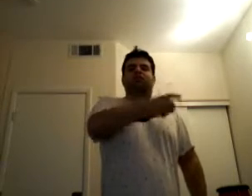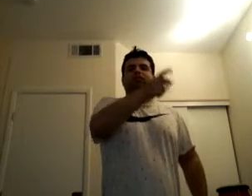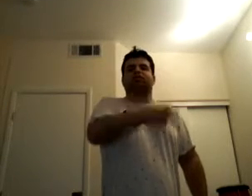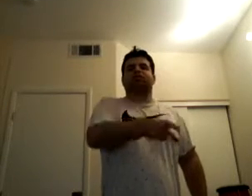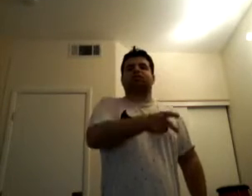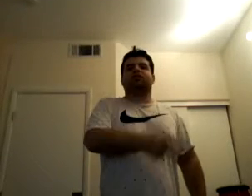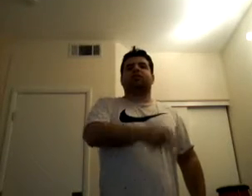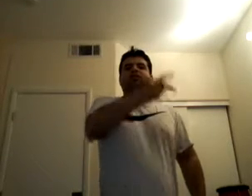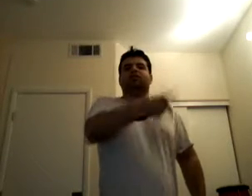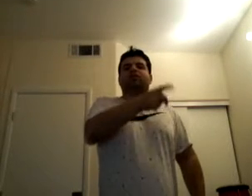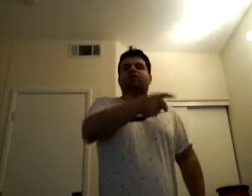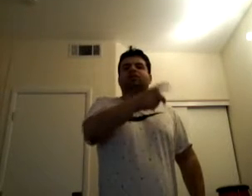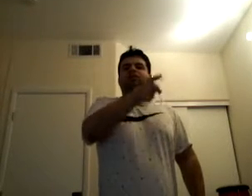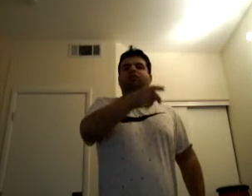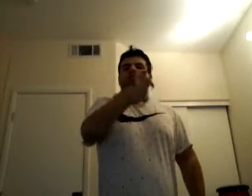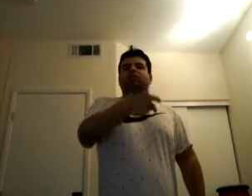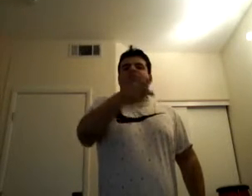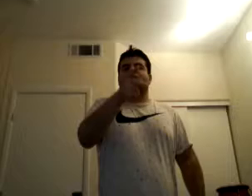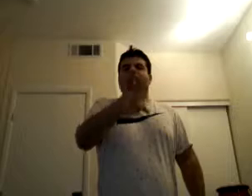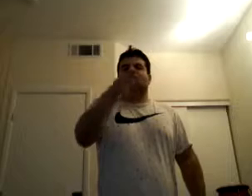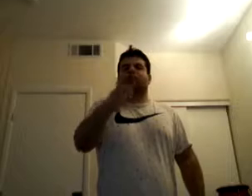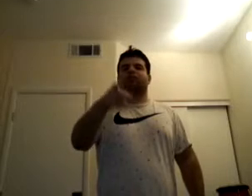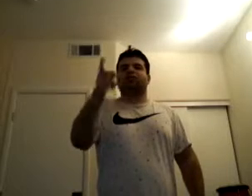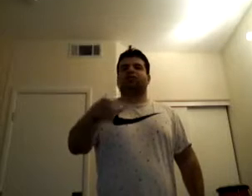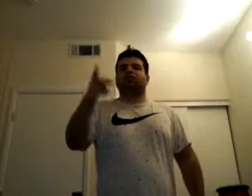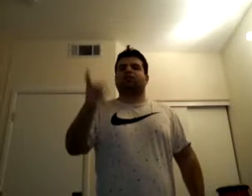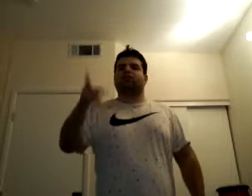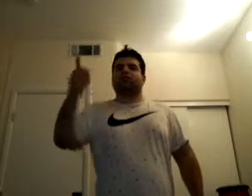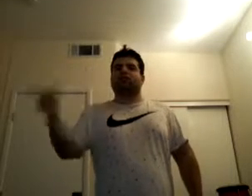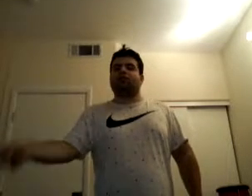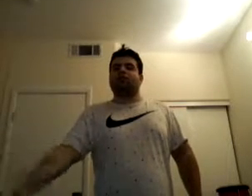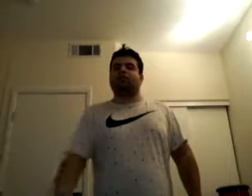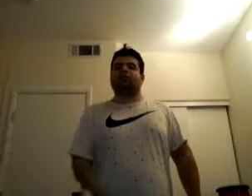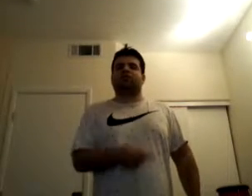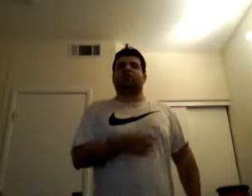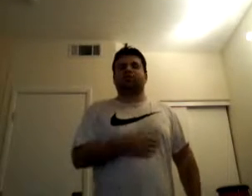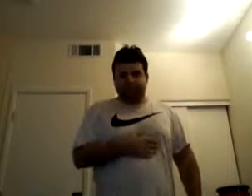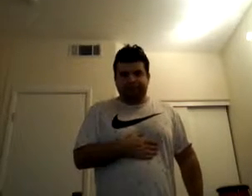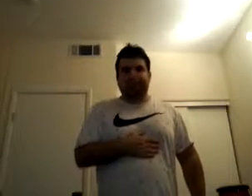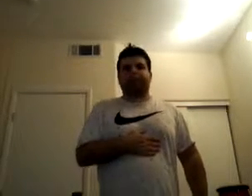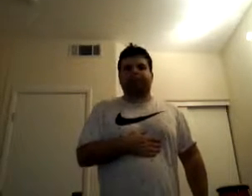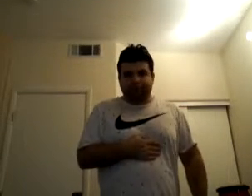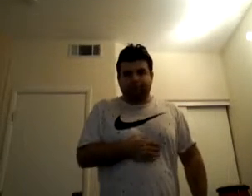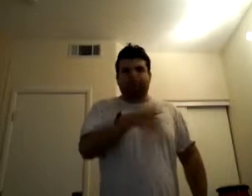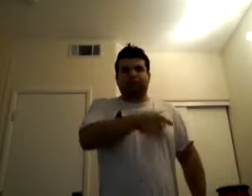let's see your face The one to terrorize us, keep it going These